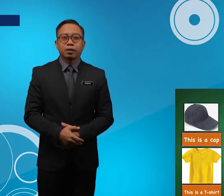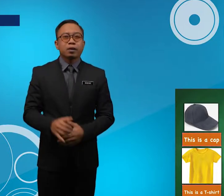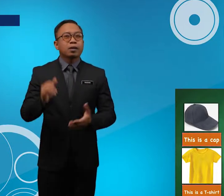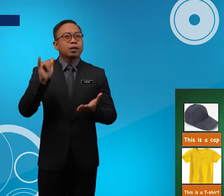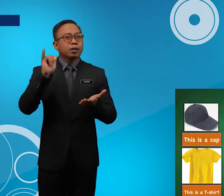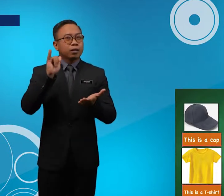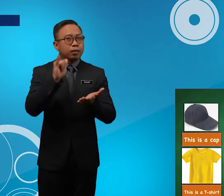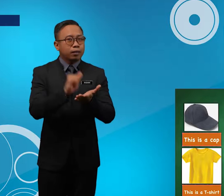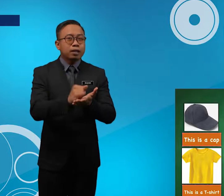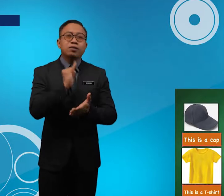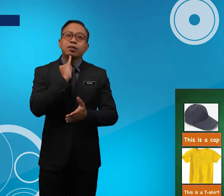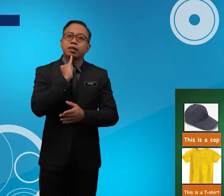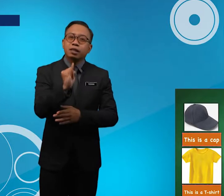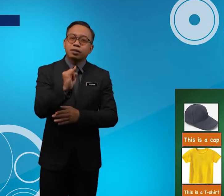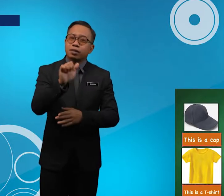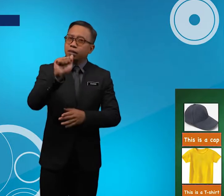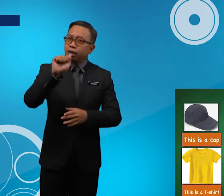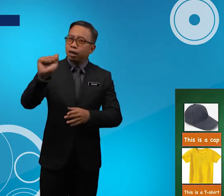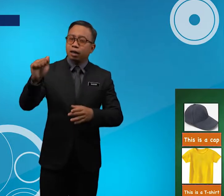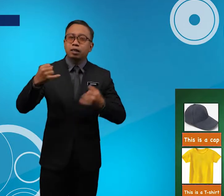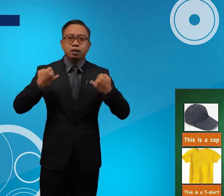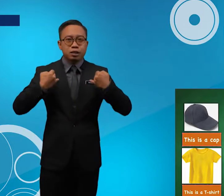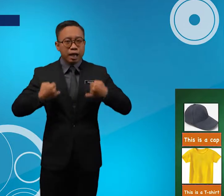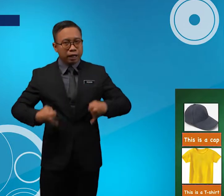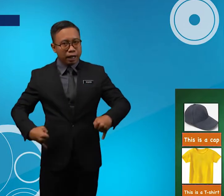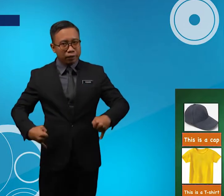This Is A A Jacket